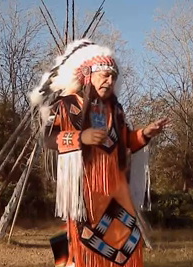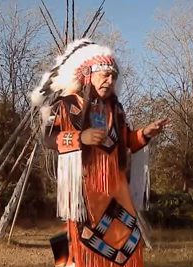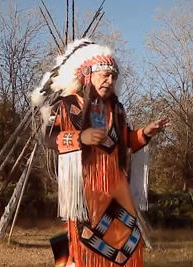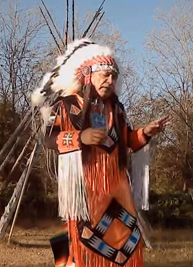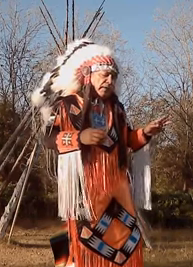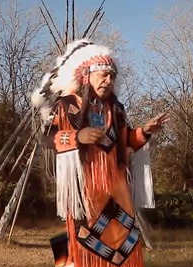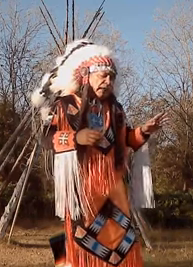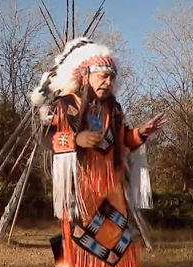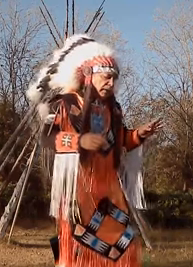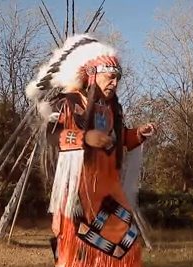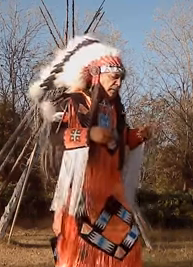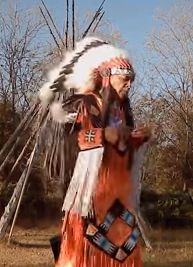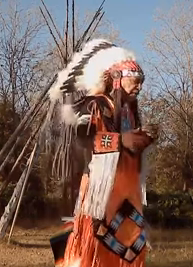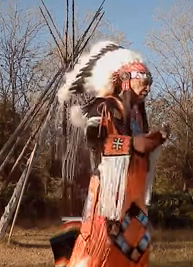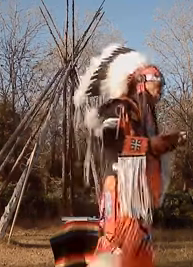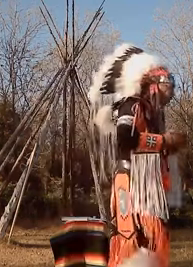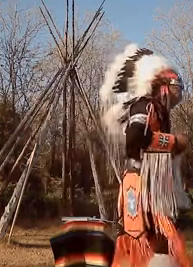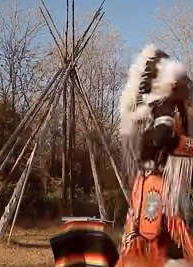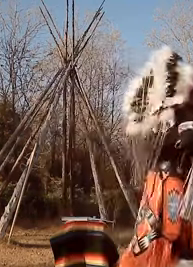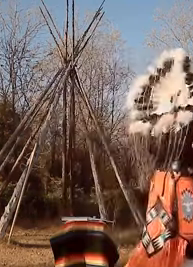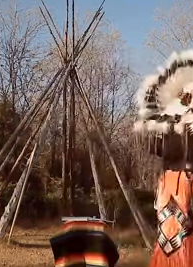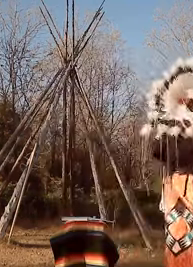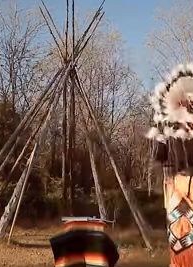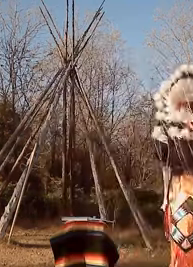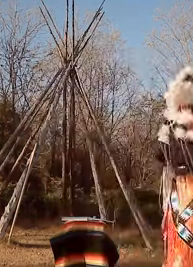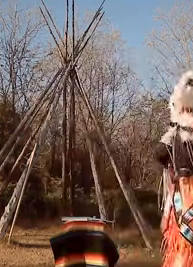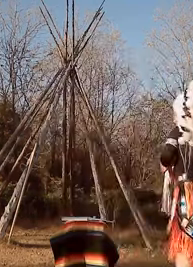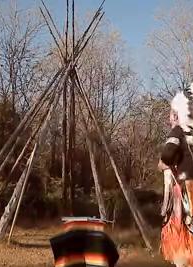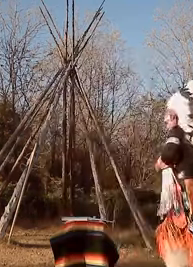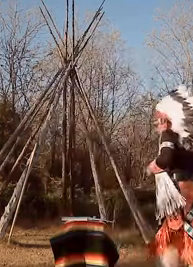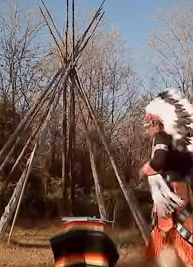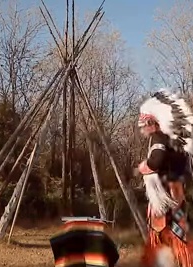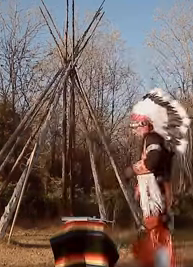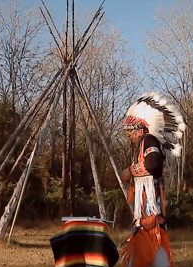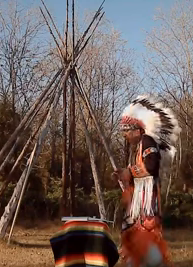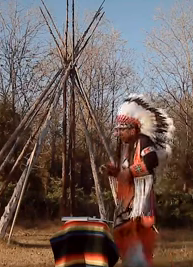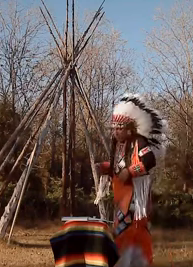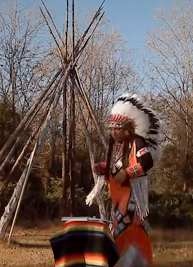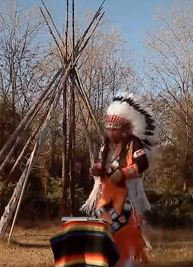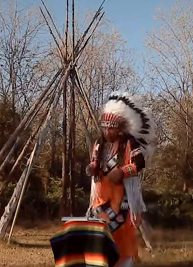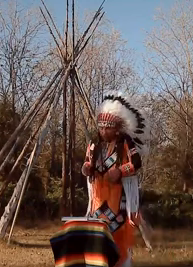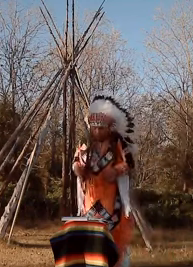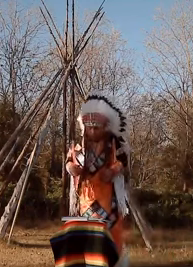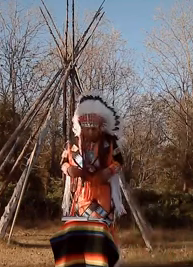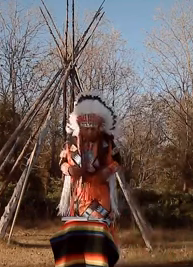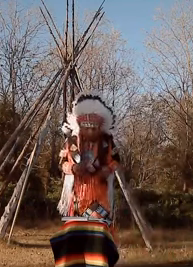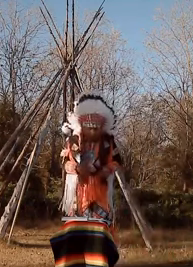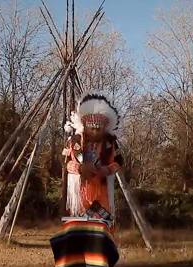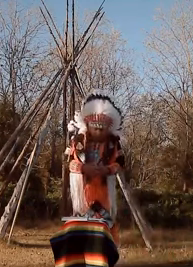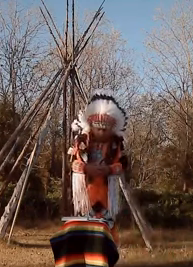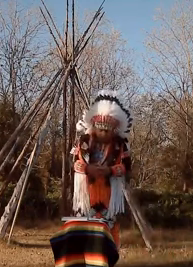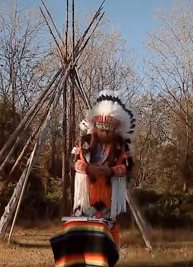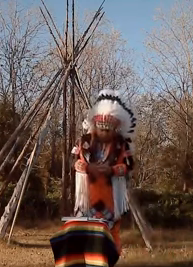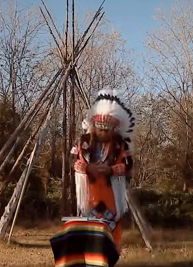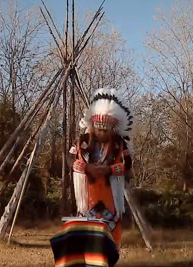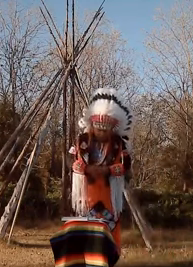here and bring some more things for our new beginners or new listeners in there um